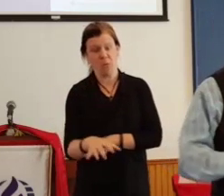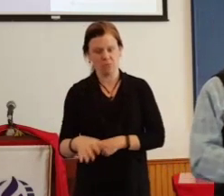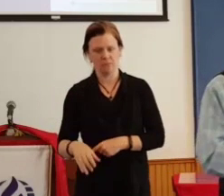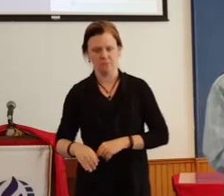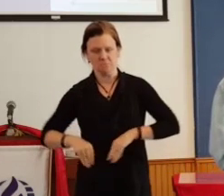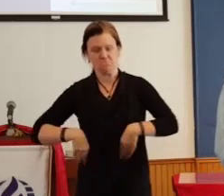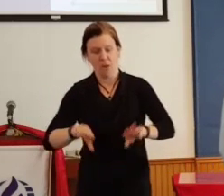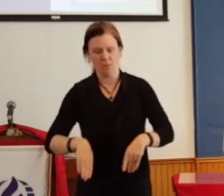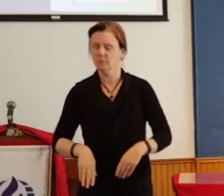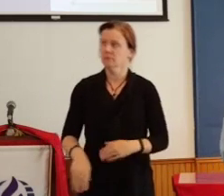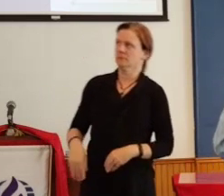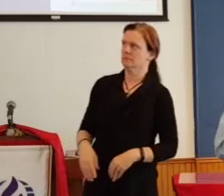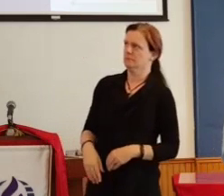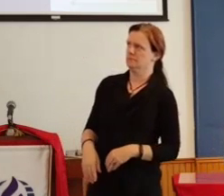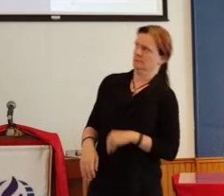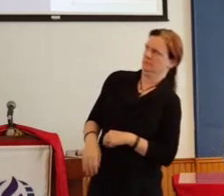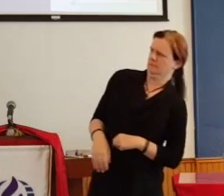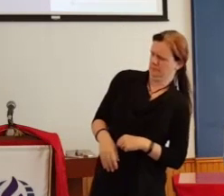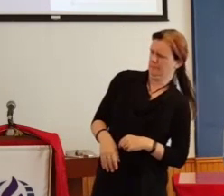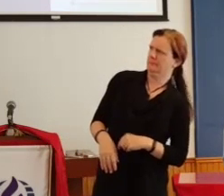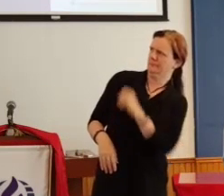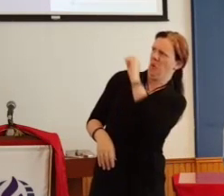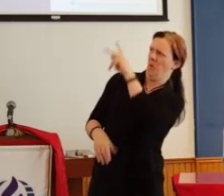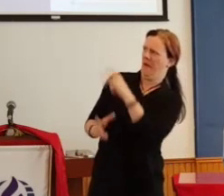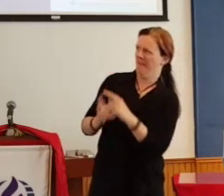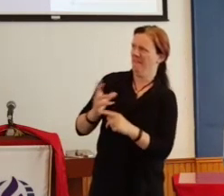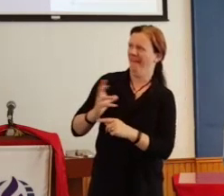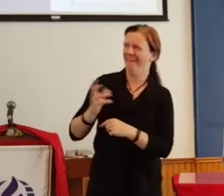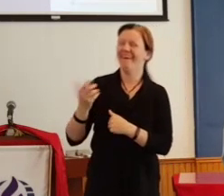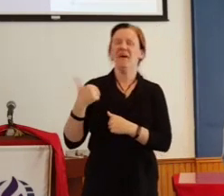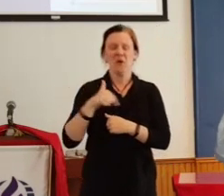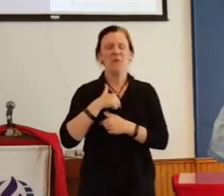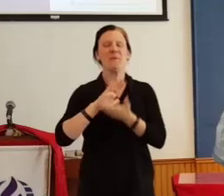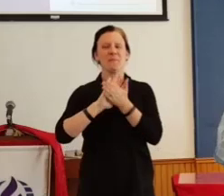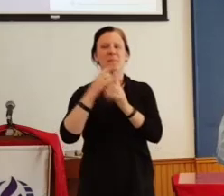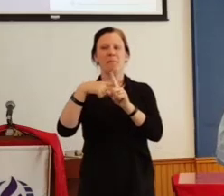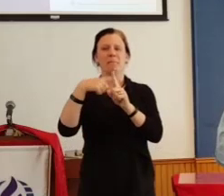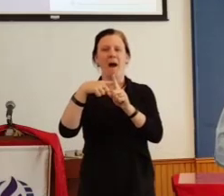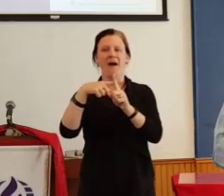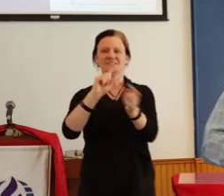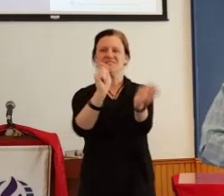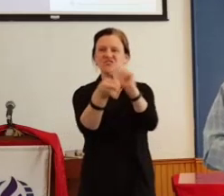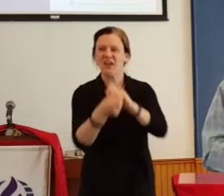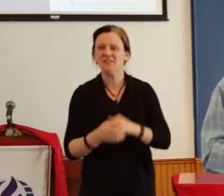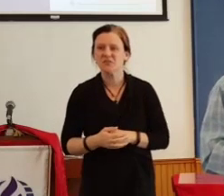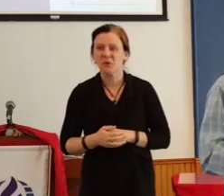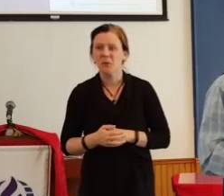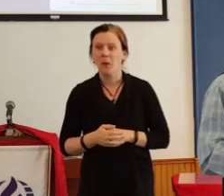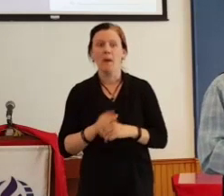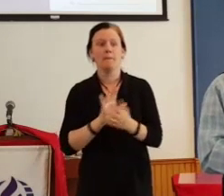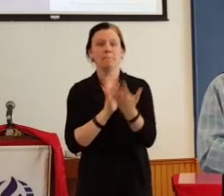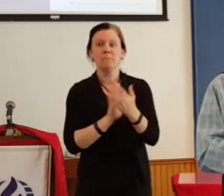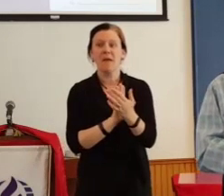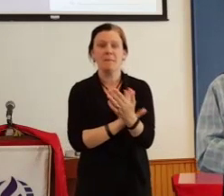in the right direction, we will make a difference. We will touch someone or maybe many others in unexpected ways.